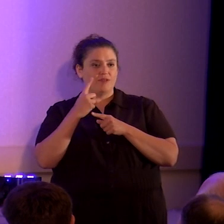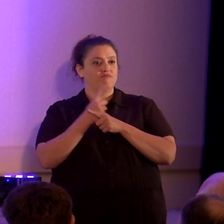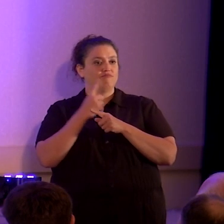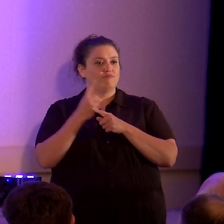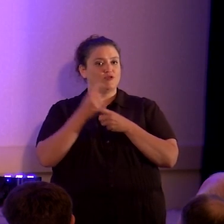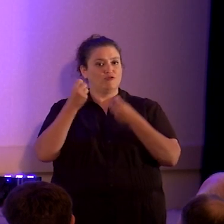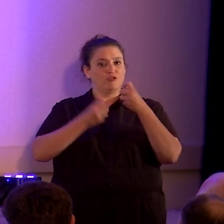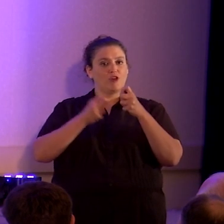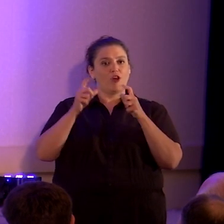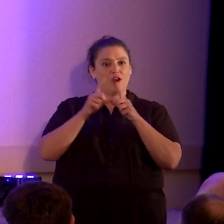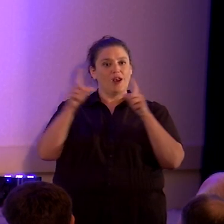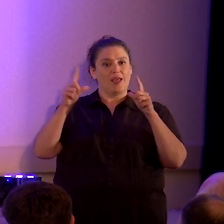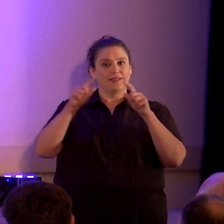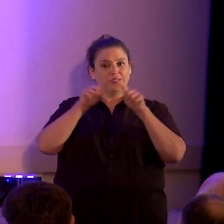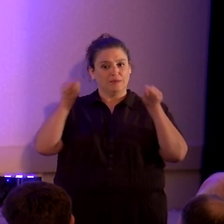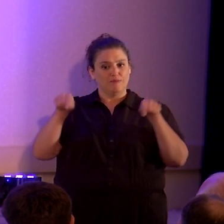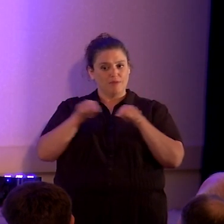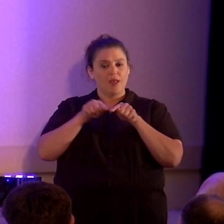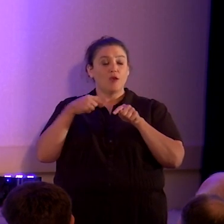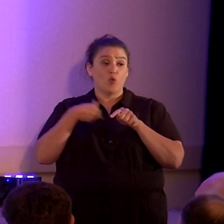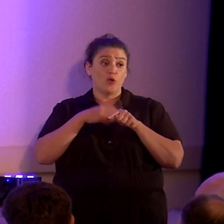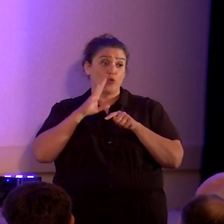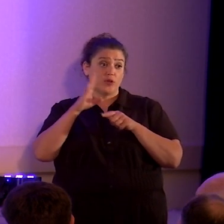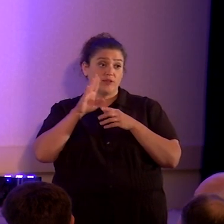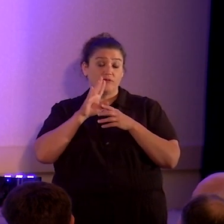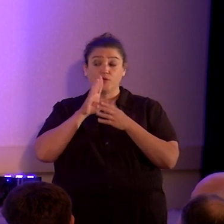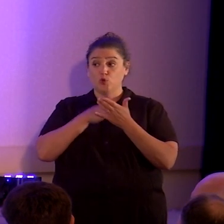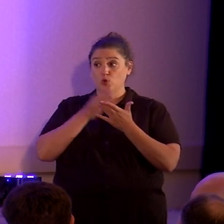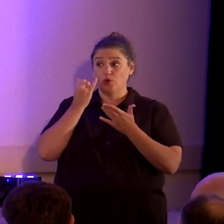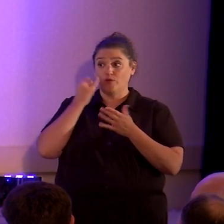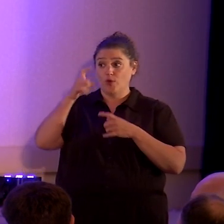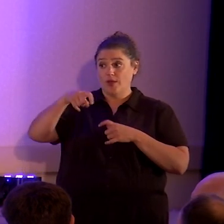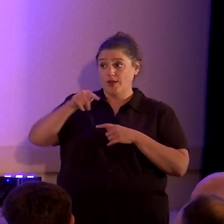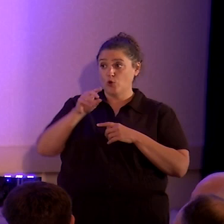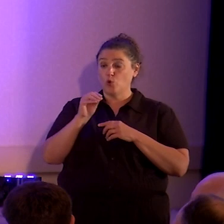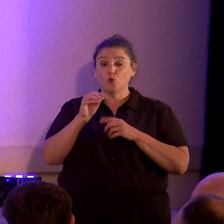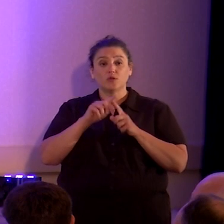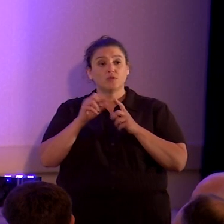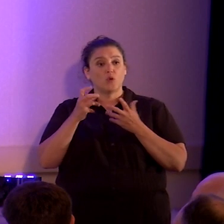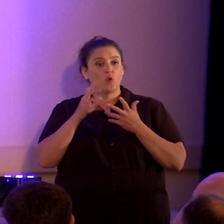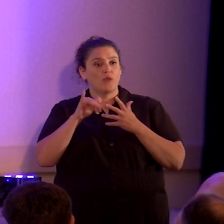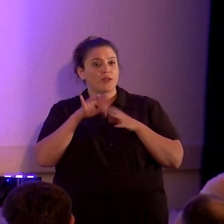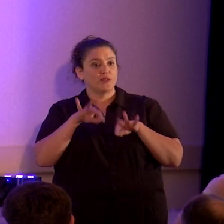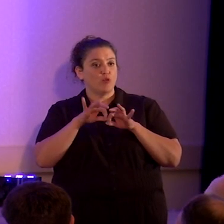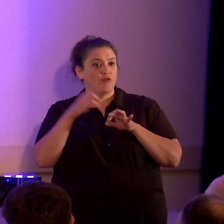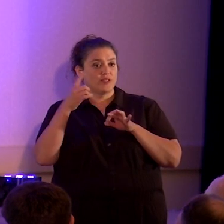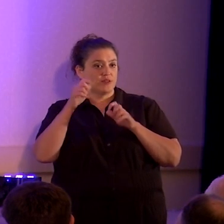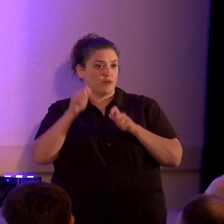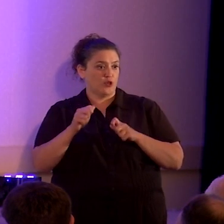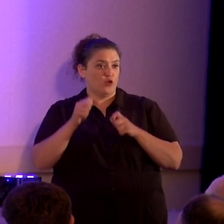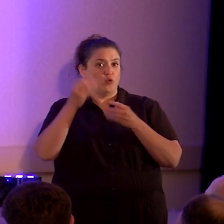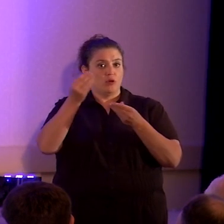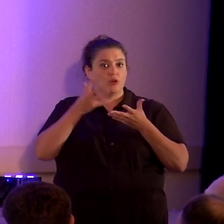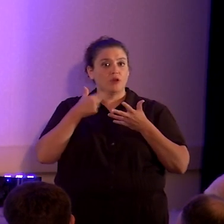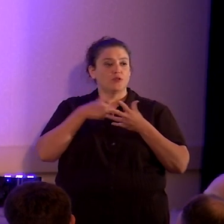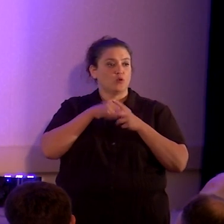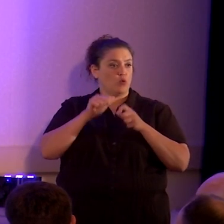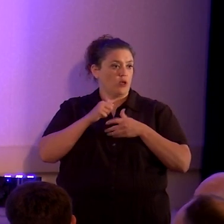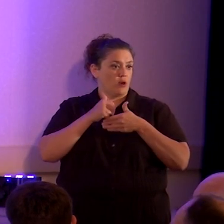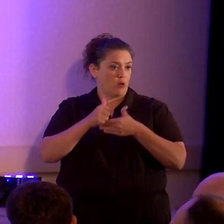litigation. But we would have sued had it been necessary. So, it's very important. It's a thing you can bring to our attention, and we can help you.